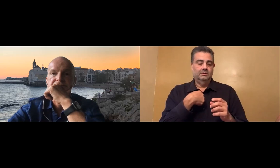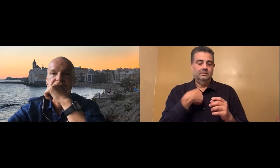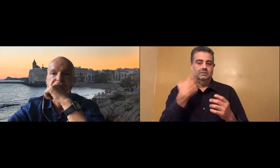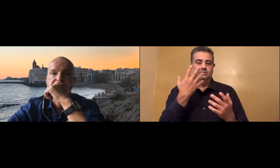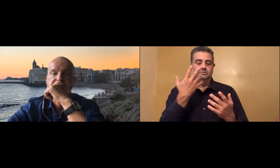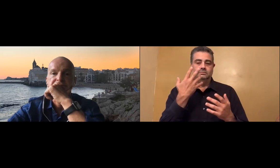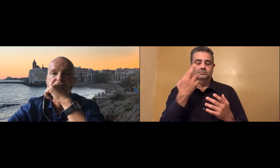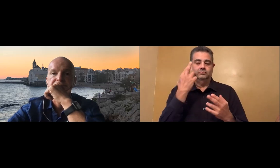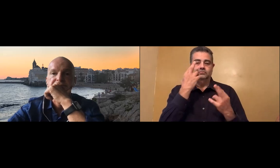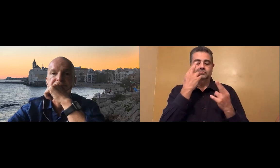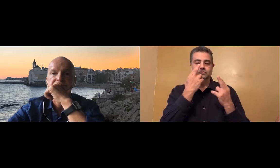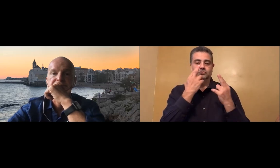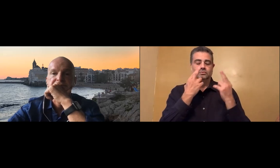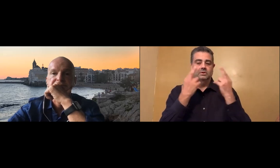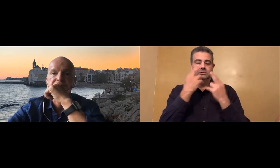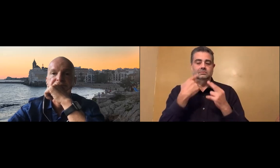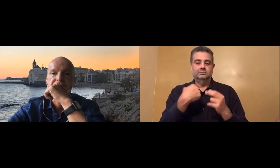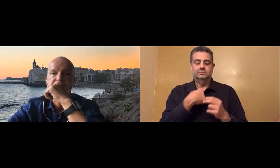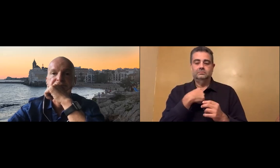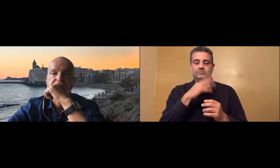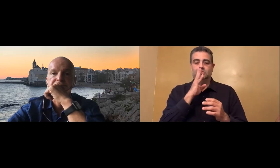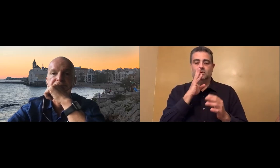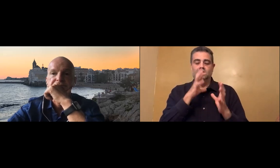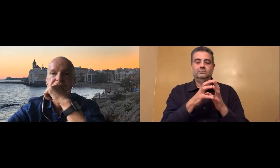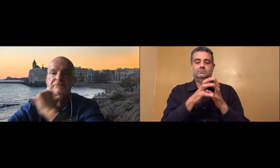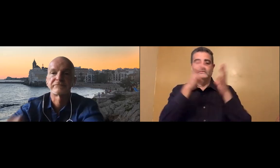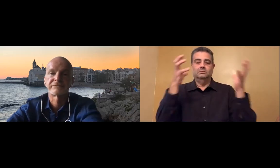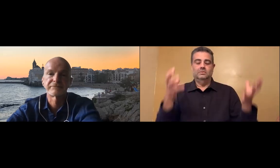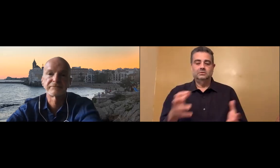remotely who can see what's around you and tell you what what's there.